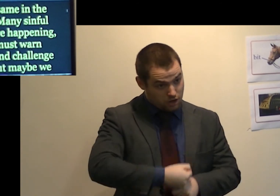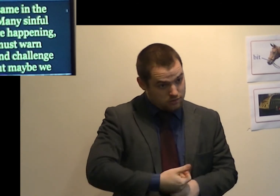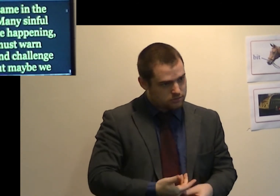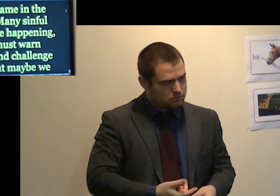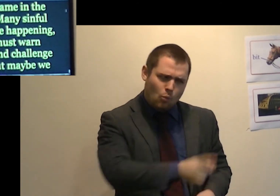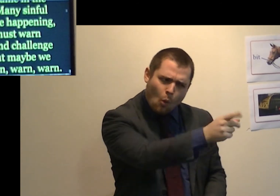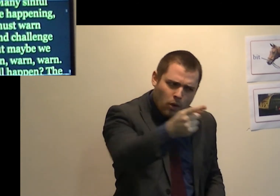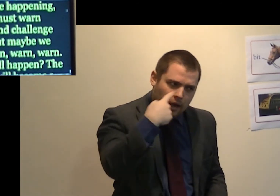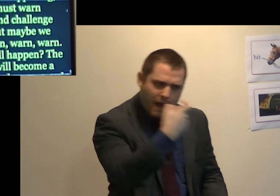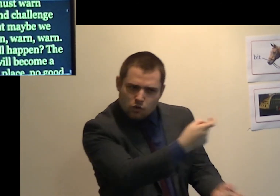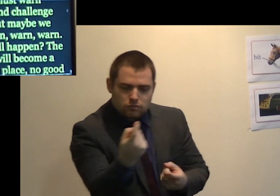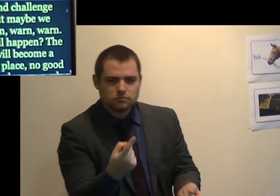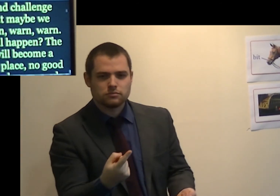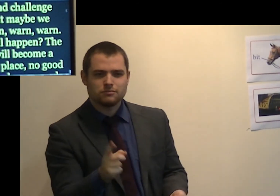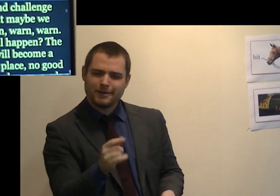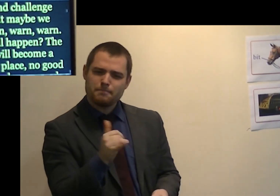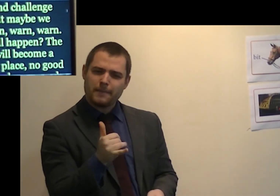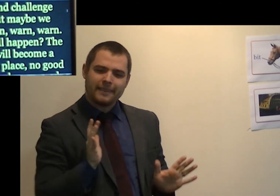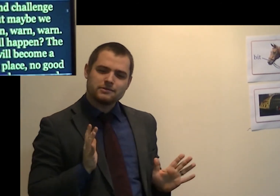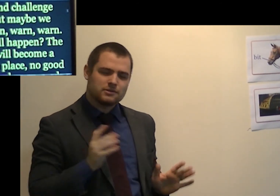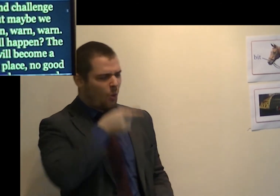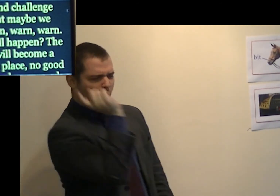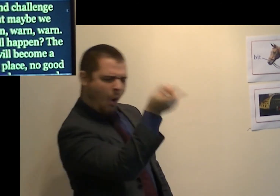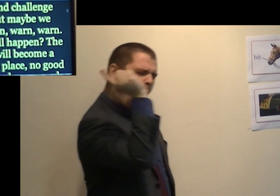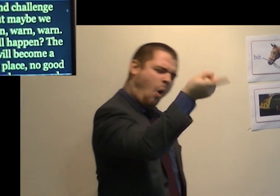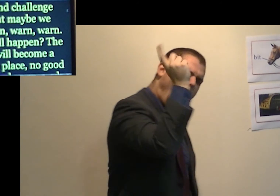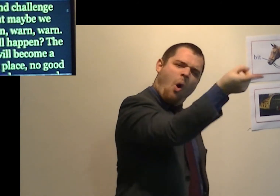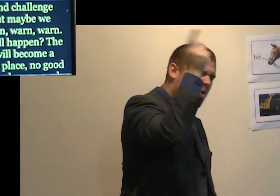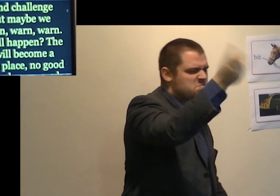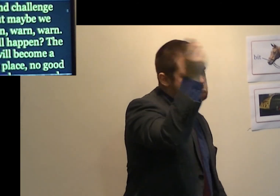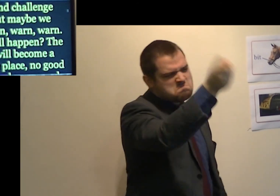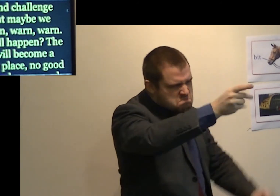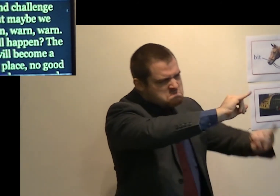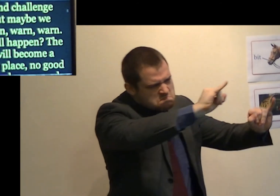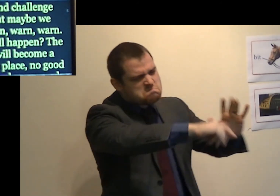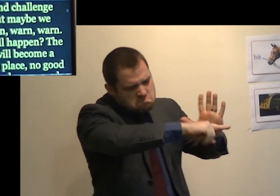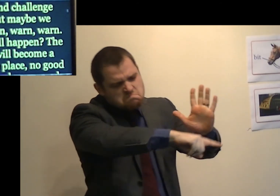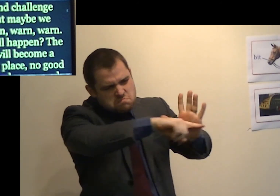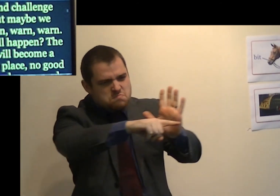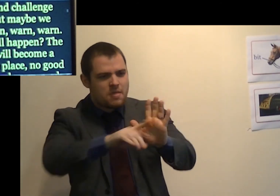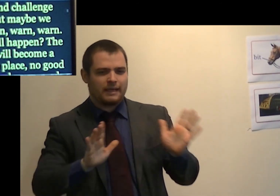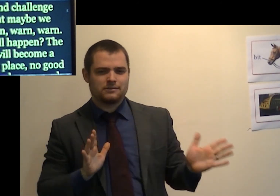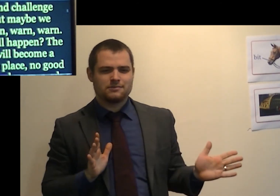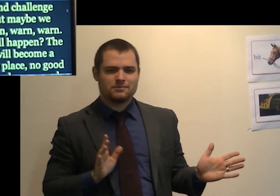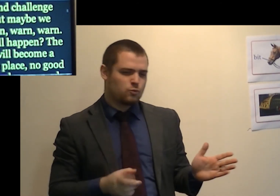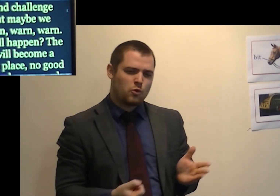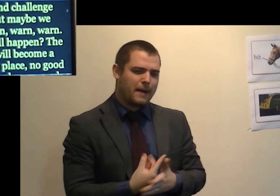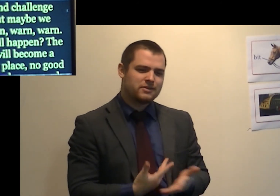But maybe we only warn, warn, warn. What will happen? The